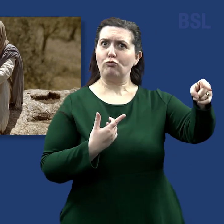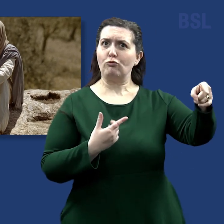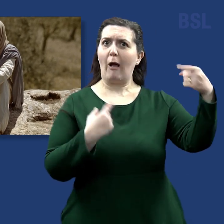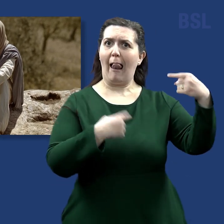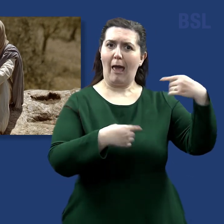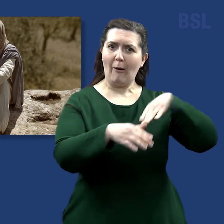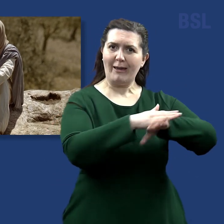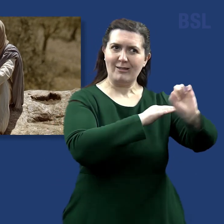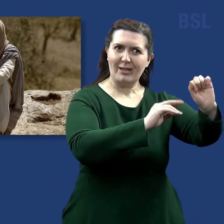And ye took me in,